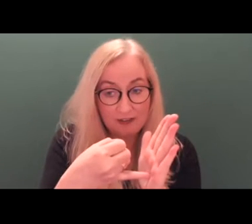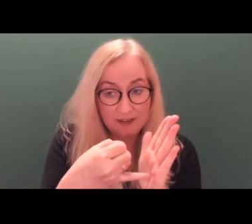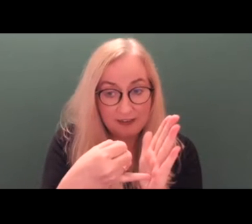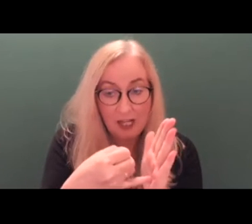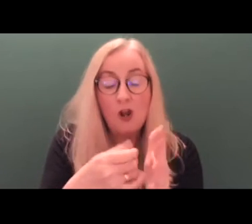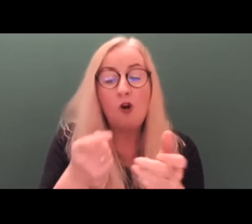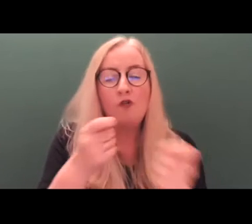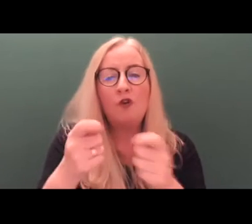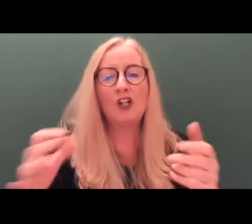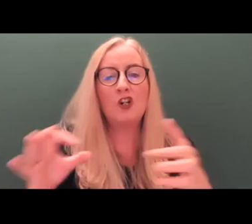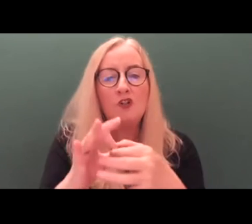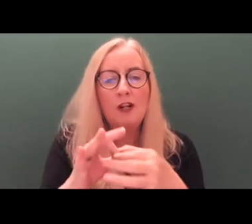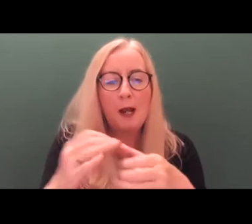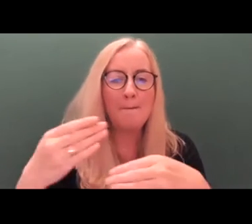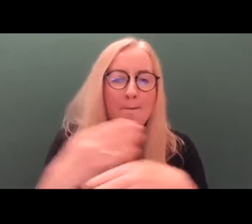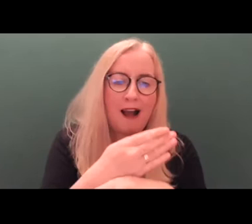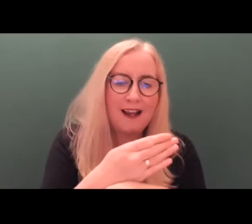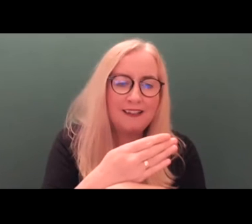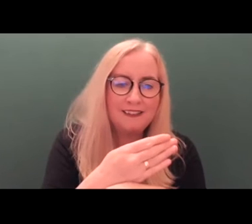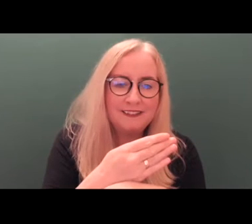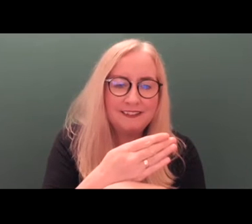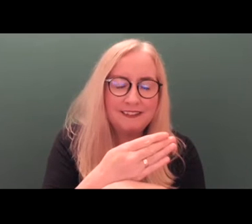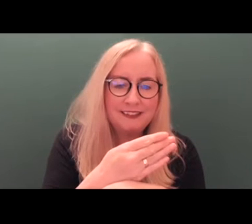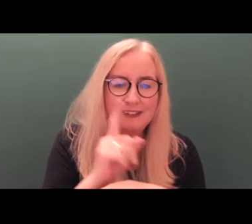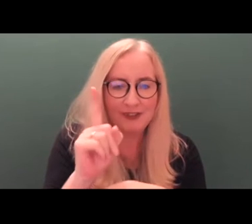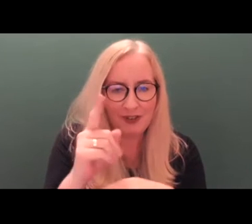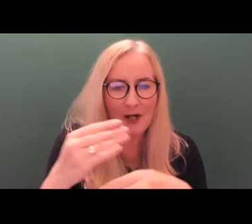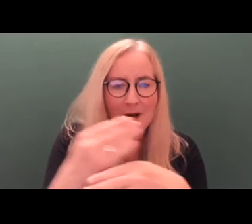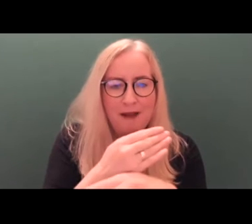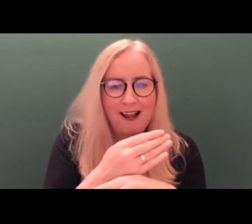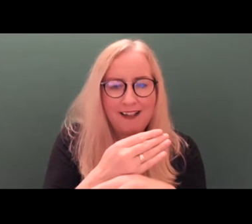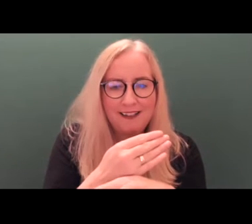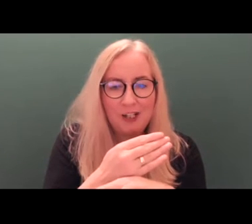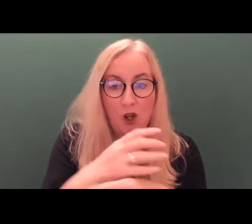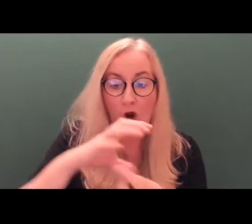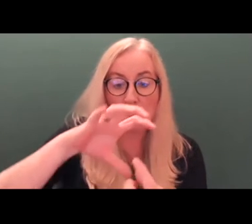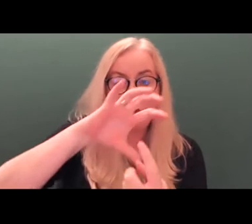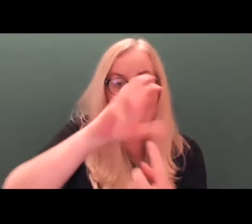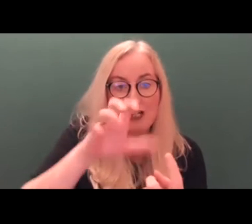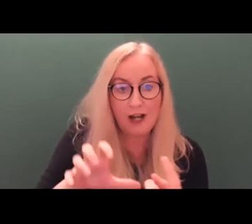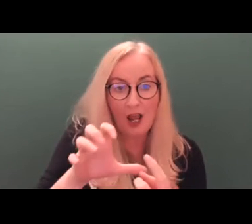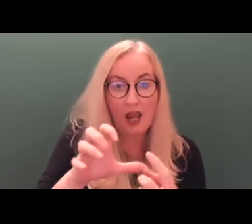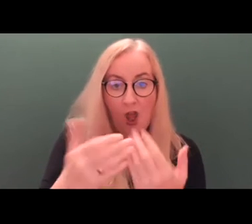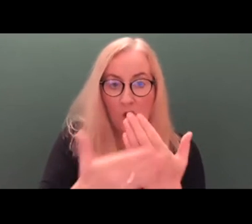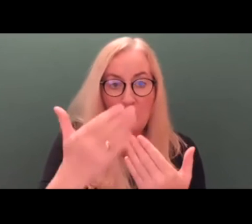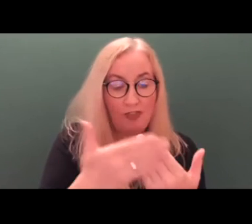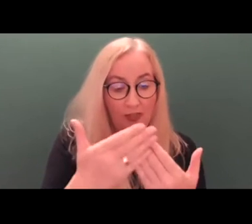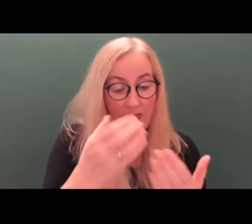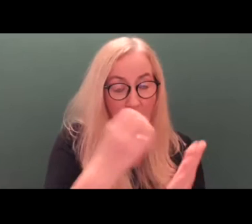by the regional youth organization RSMA Sköne and the regional family organization EFS Sköne.